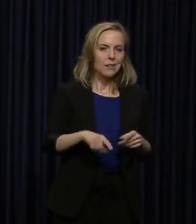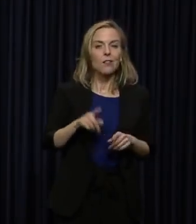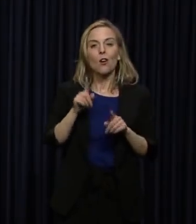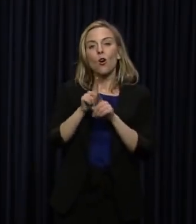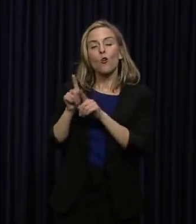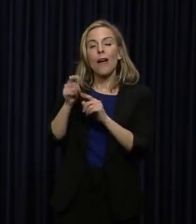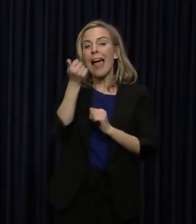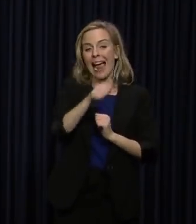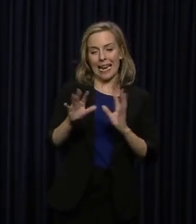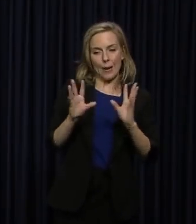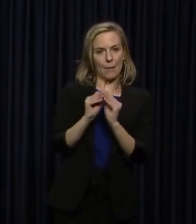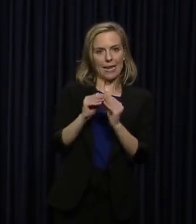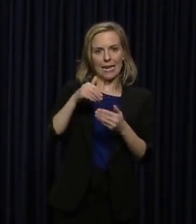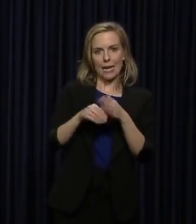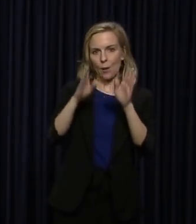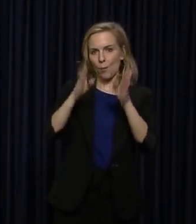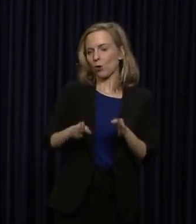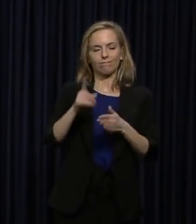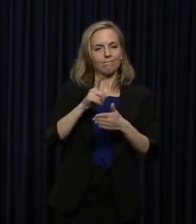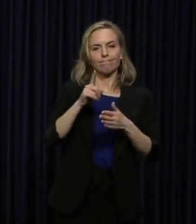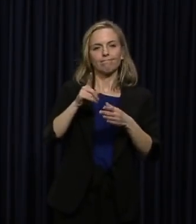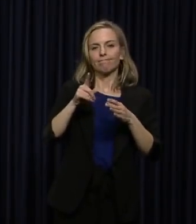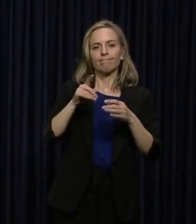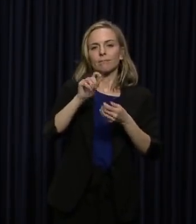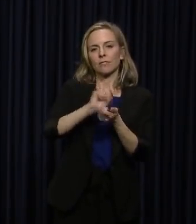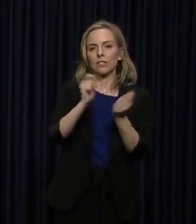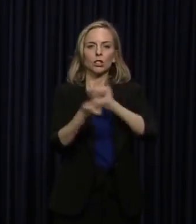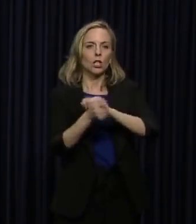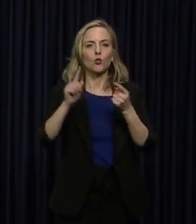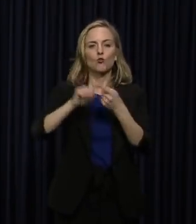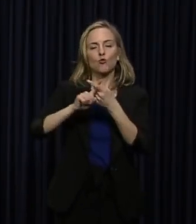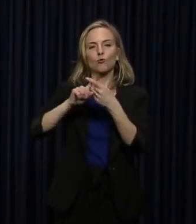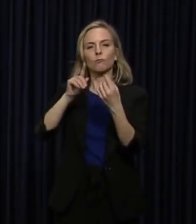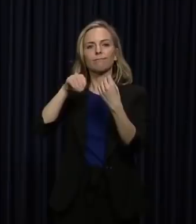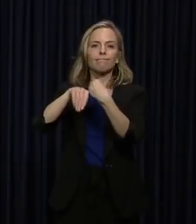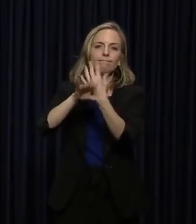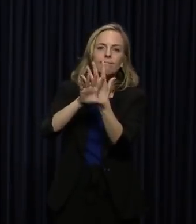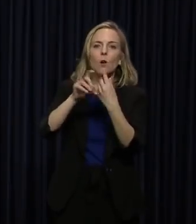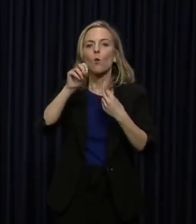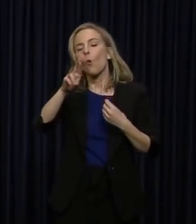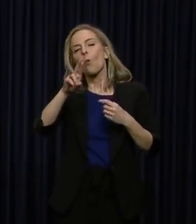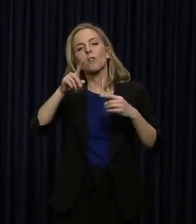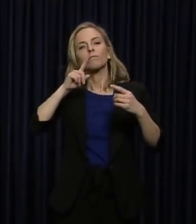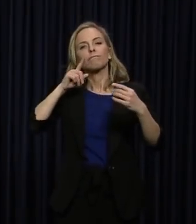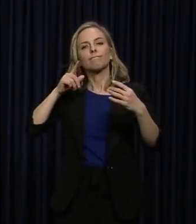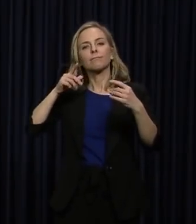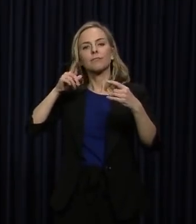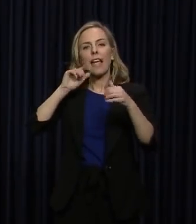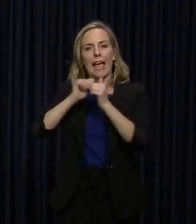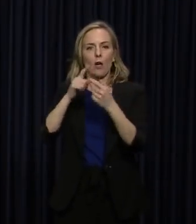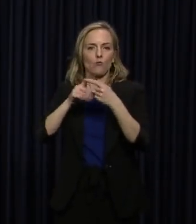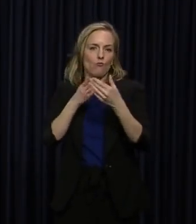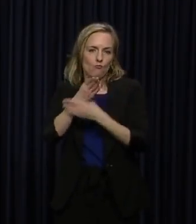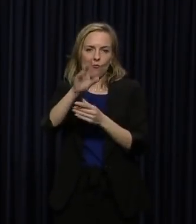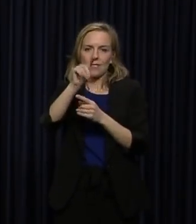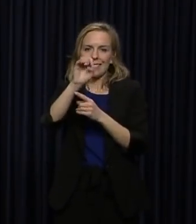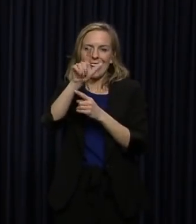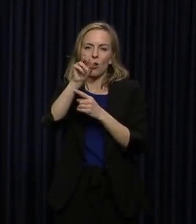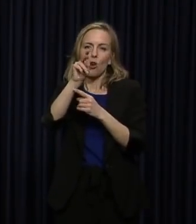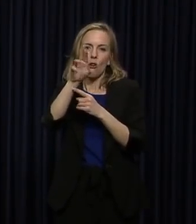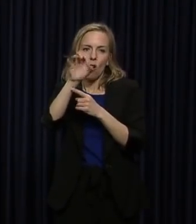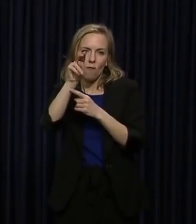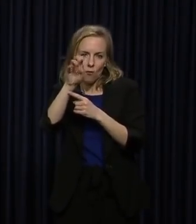video teleconference. There will be public access with a link to each and every one of those meetings.